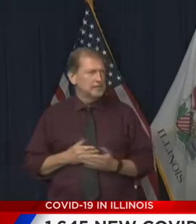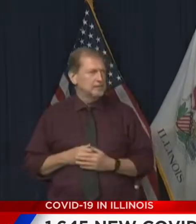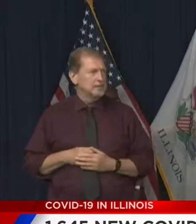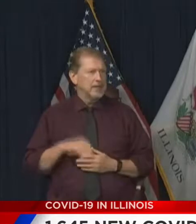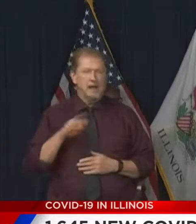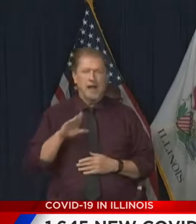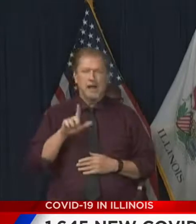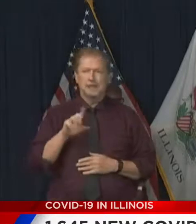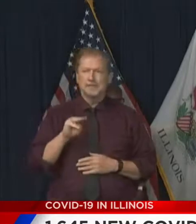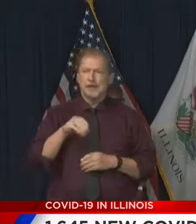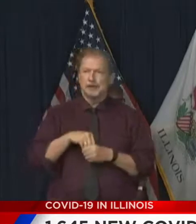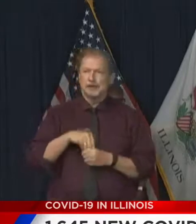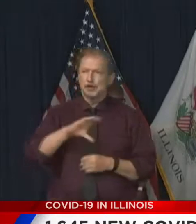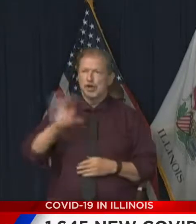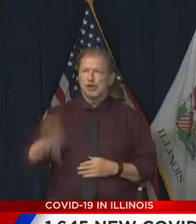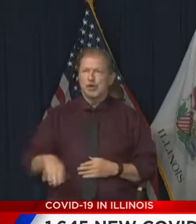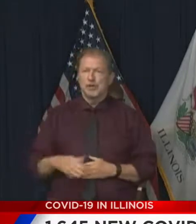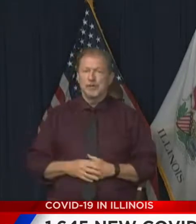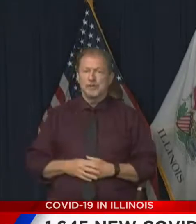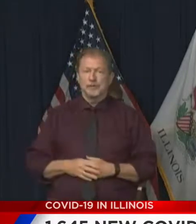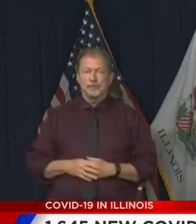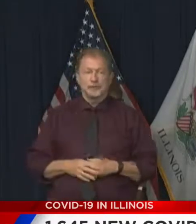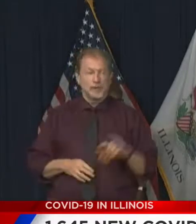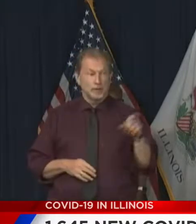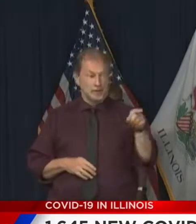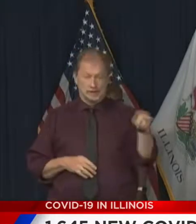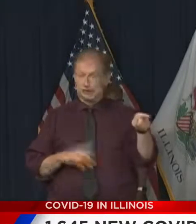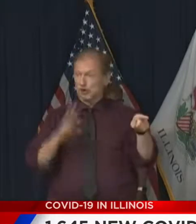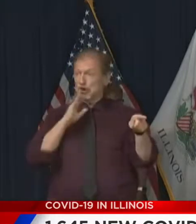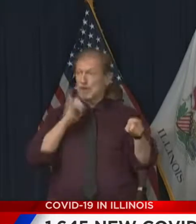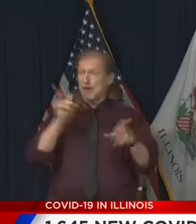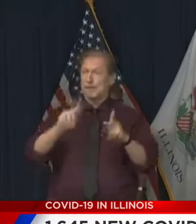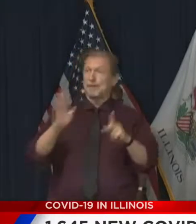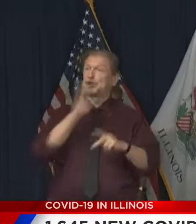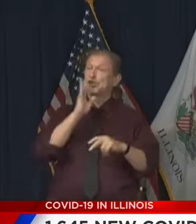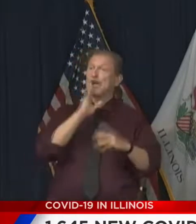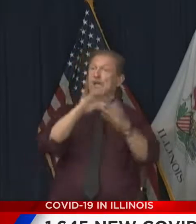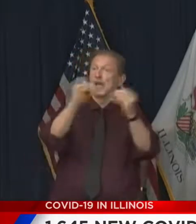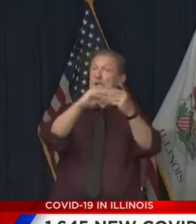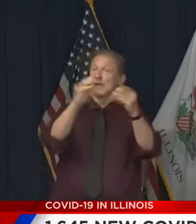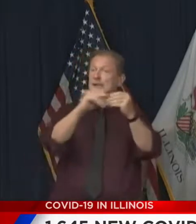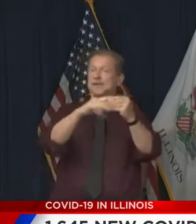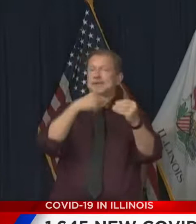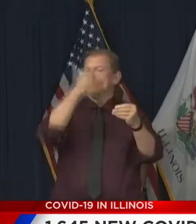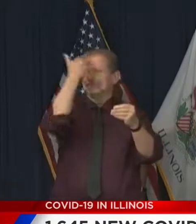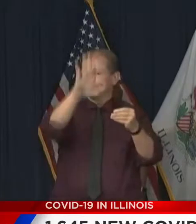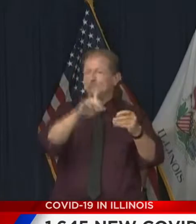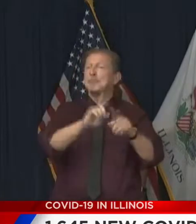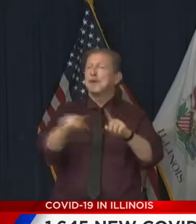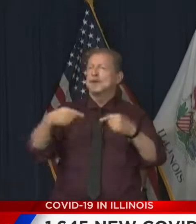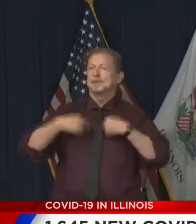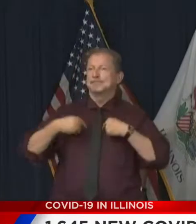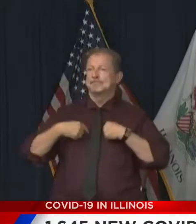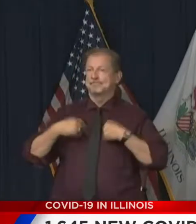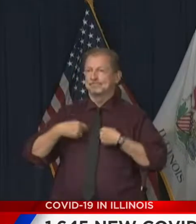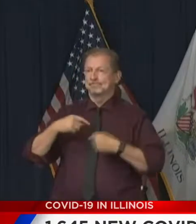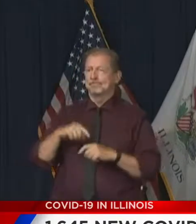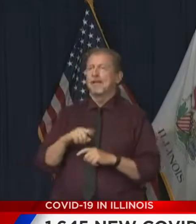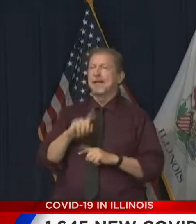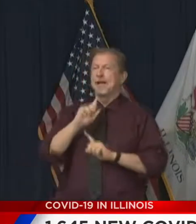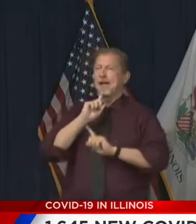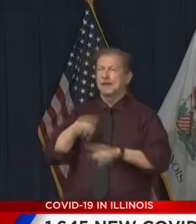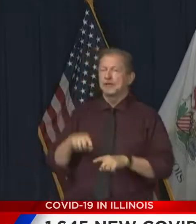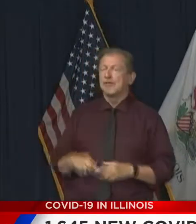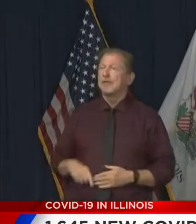Well, I don't know what was said at that rally, so let me just say several things. First of all, anybody